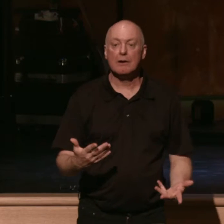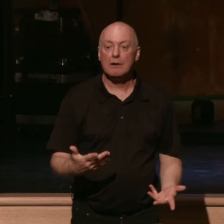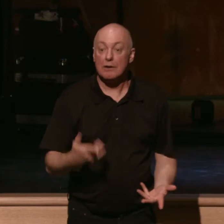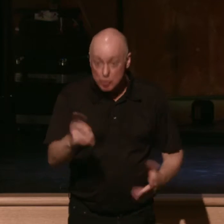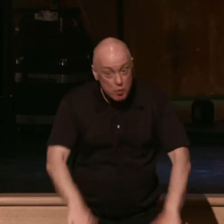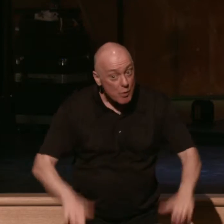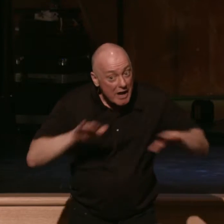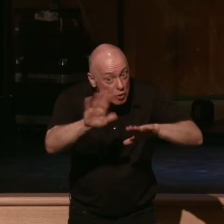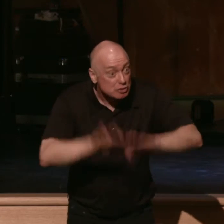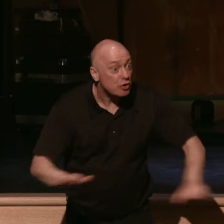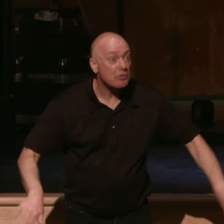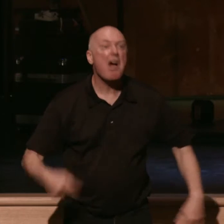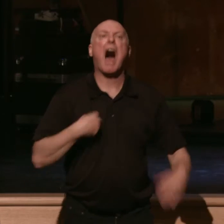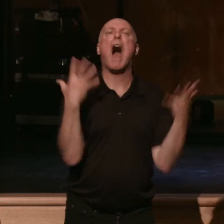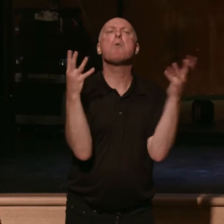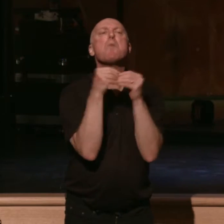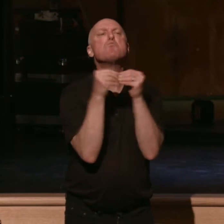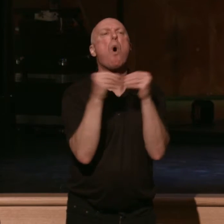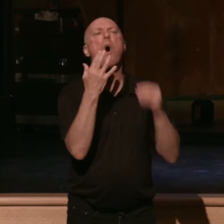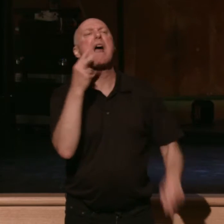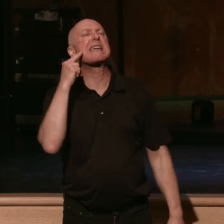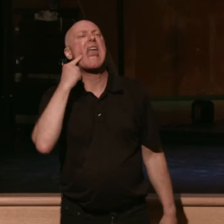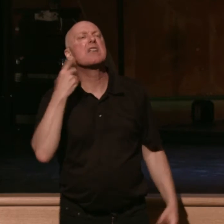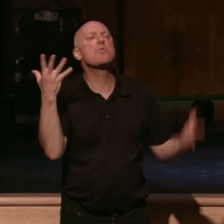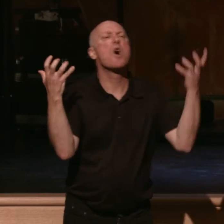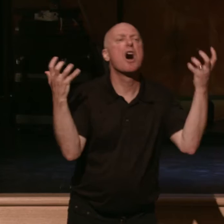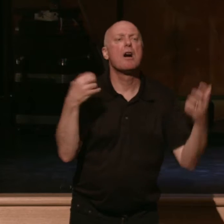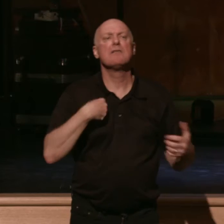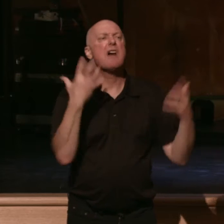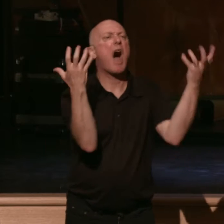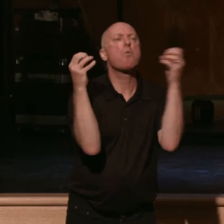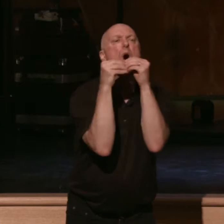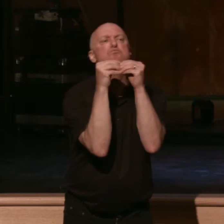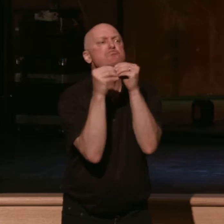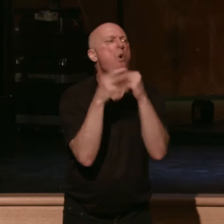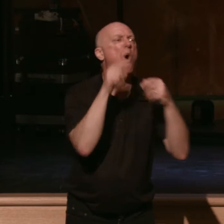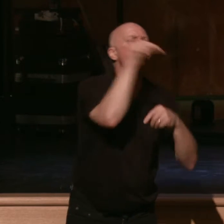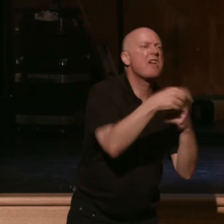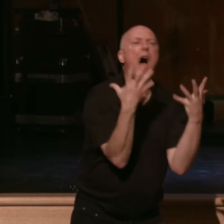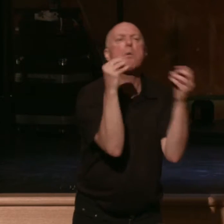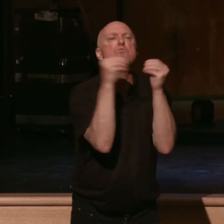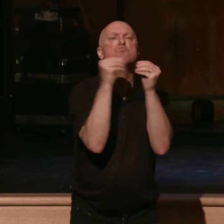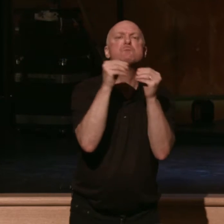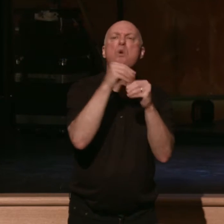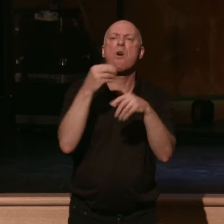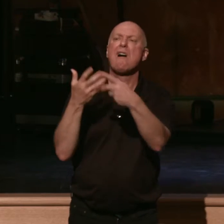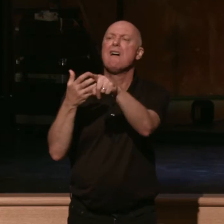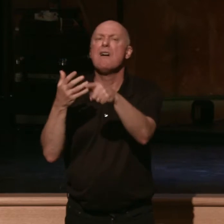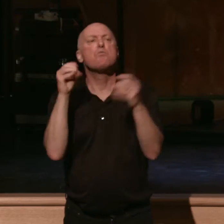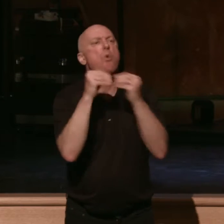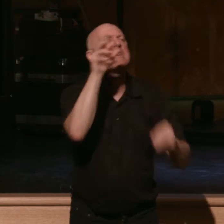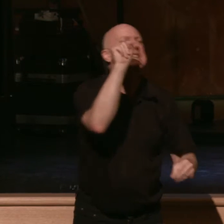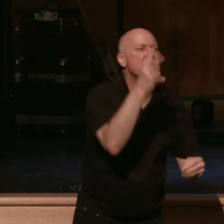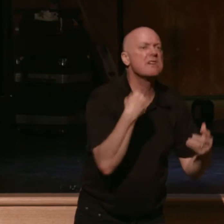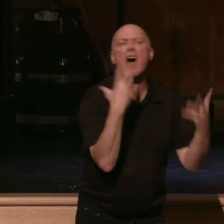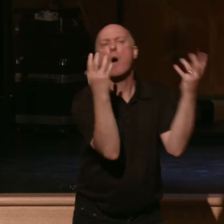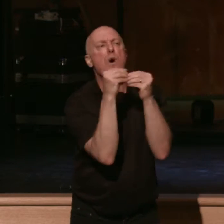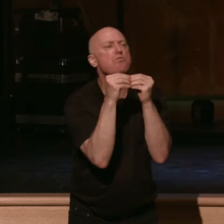home. I want more candy. I want more this. I want more TV, more toys,